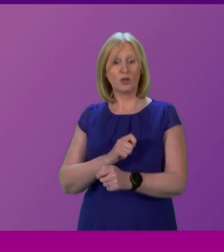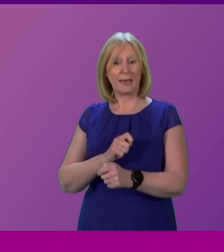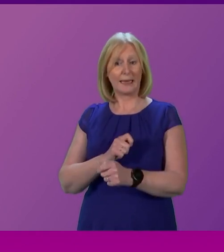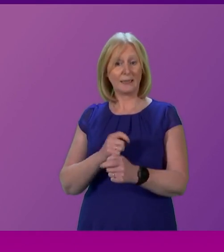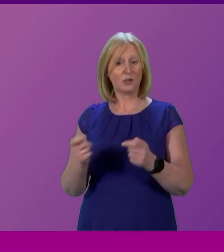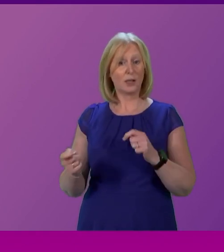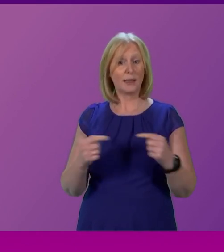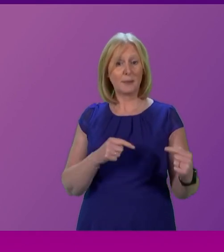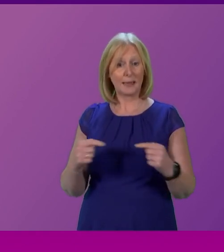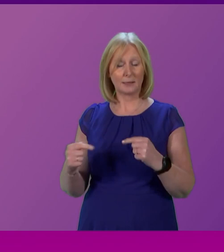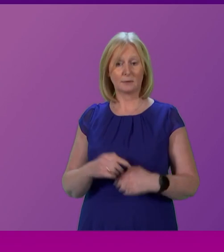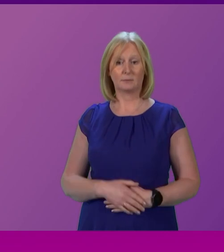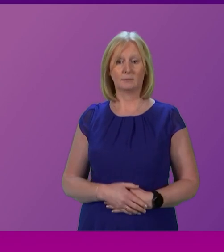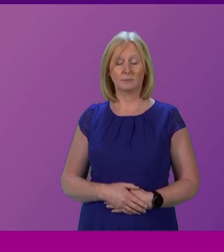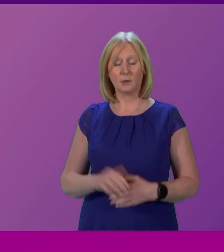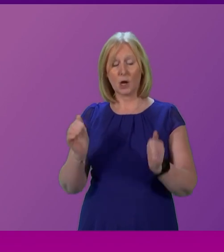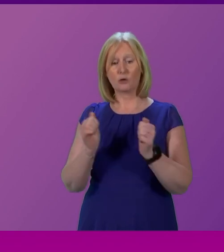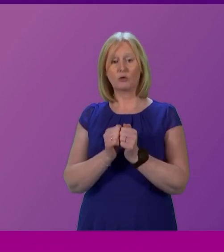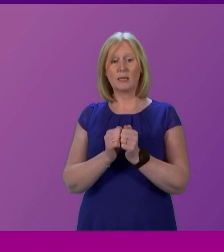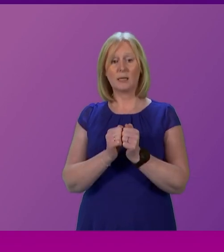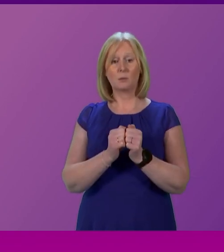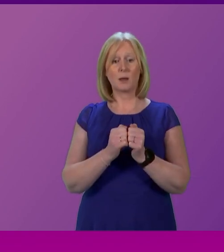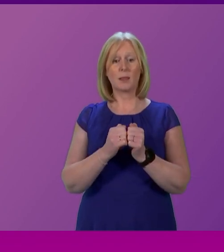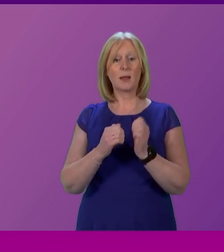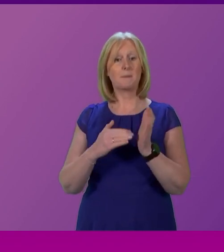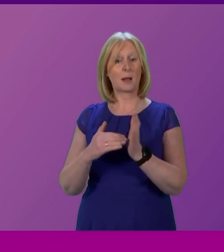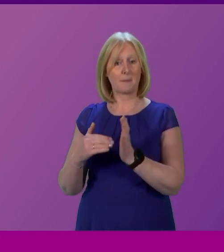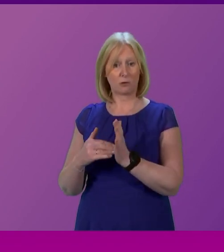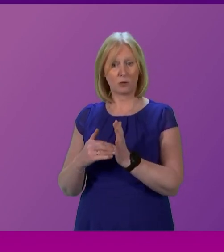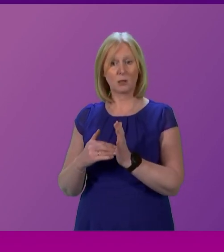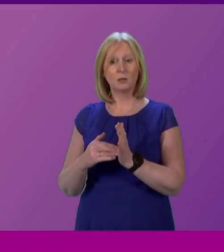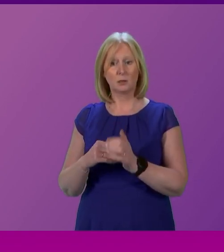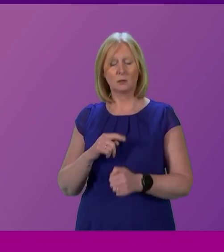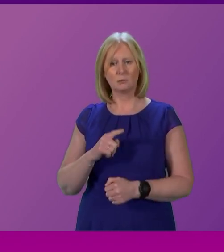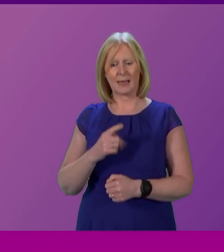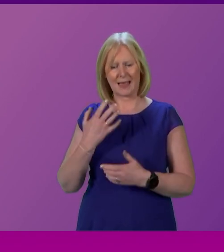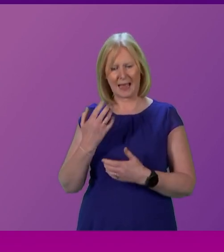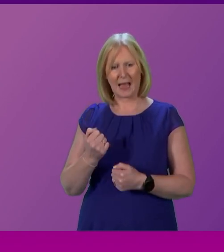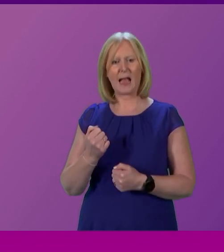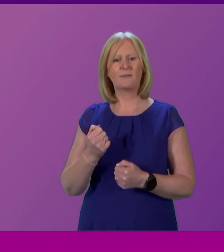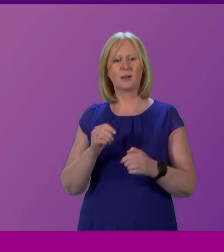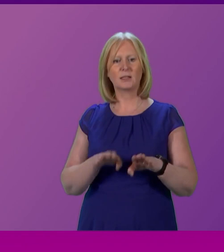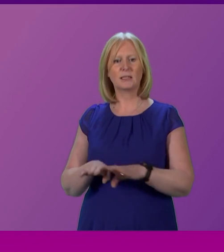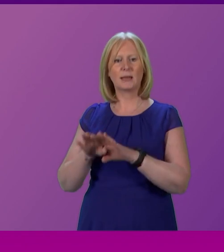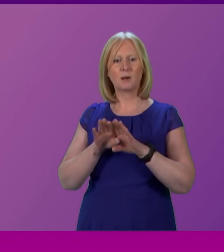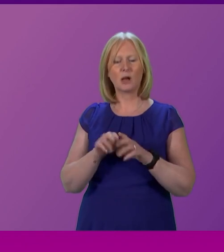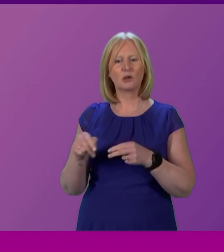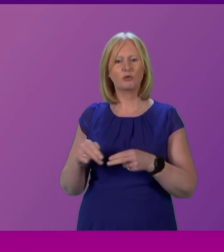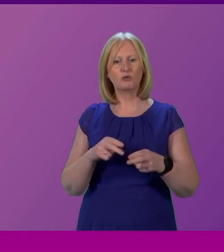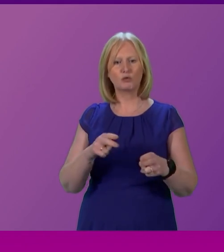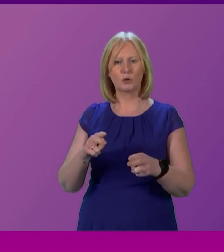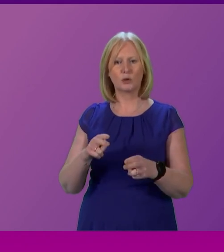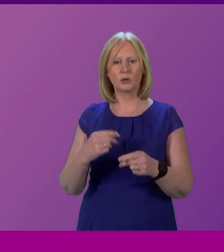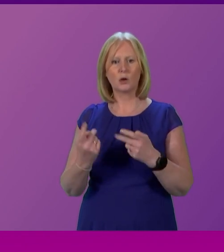one jot. I agree in part with Mike O'Mara that I think that there are democratic routes towards another expression of